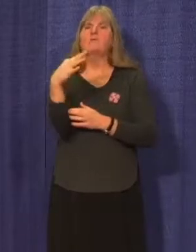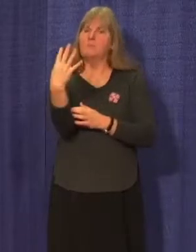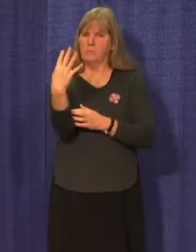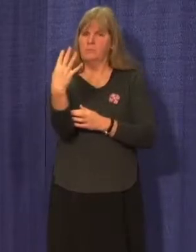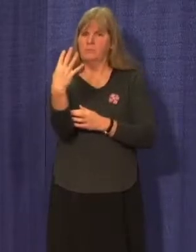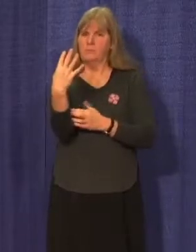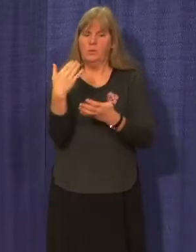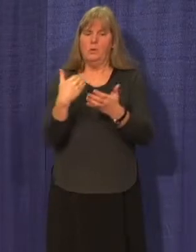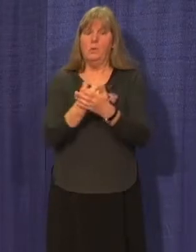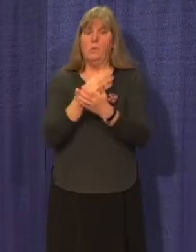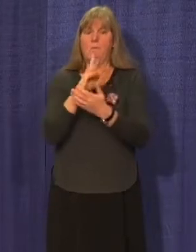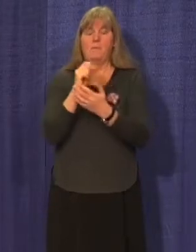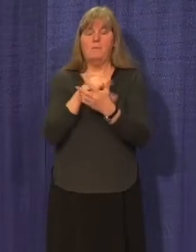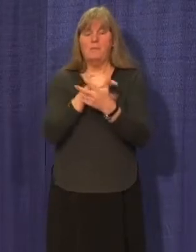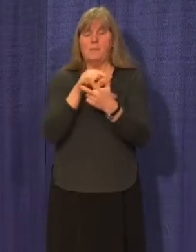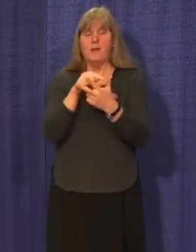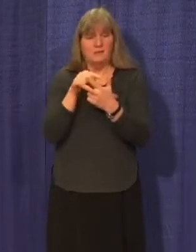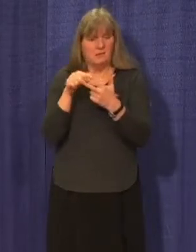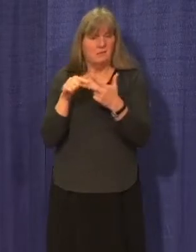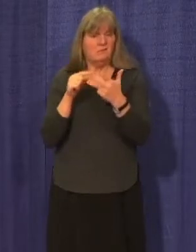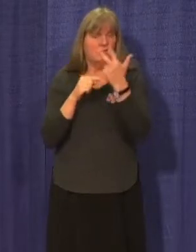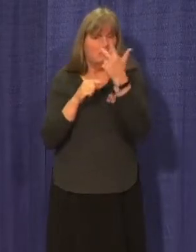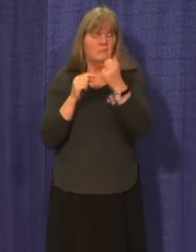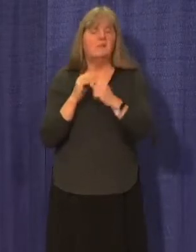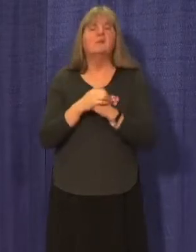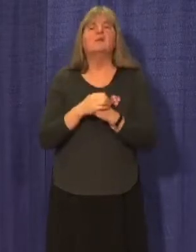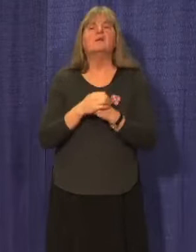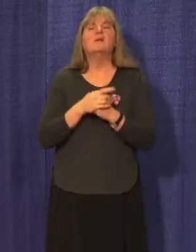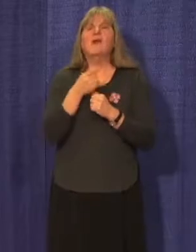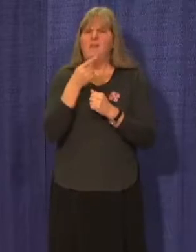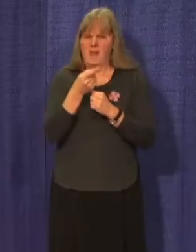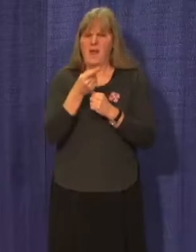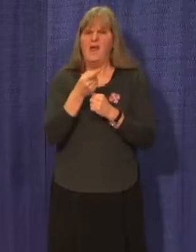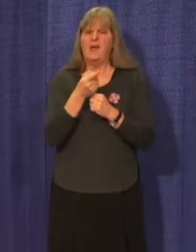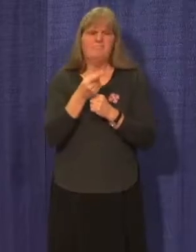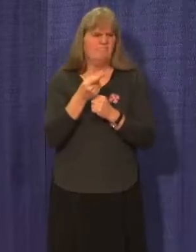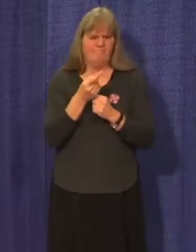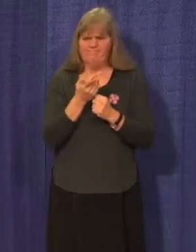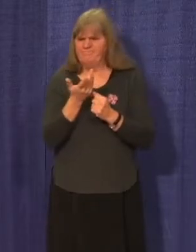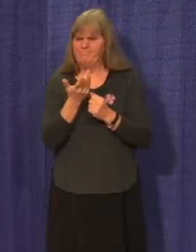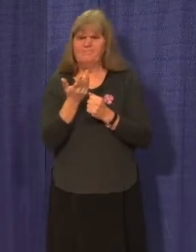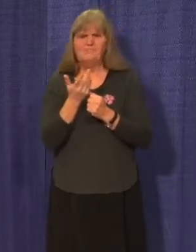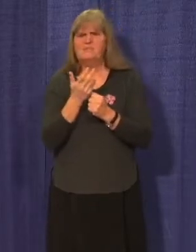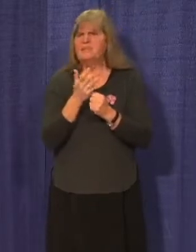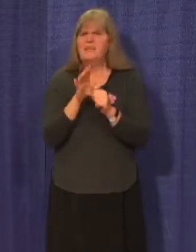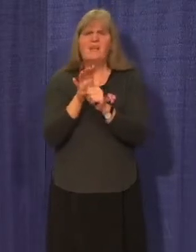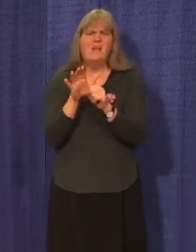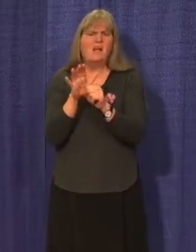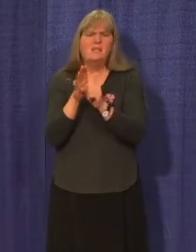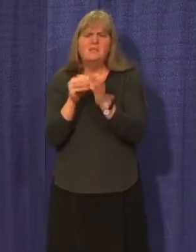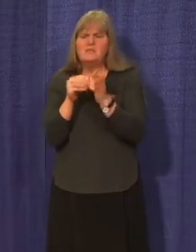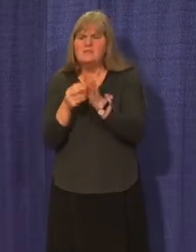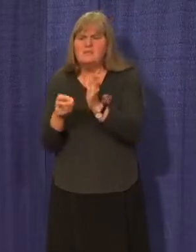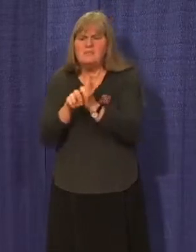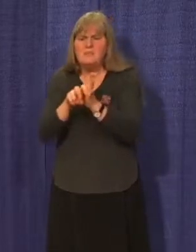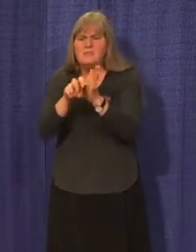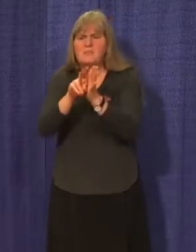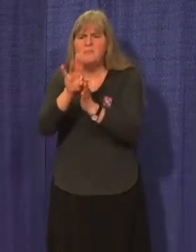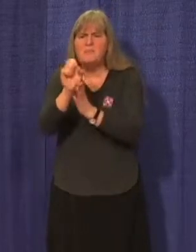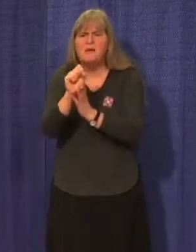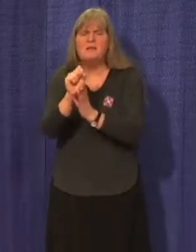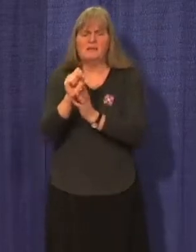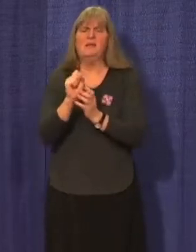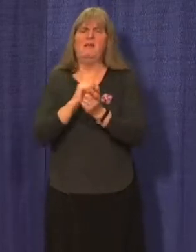These buses will fill some of the gaps in service that are as a result of the adjustments that we have had to make this year.